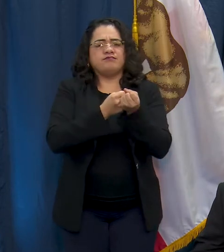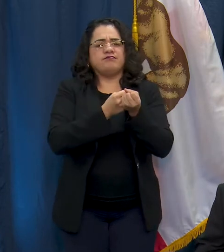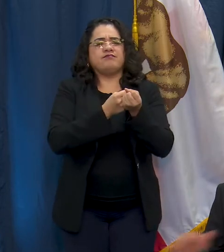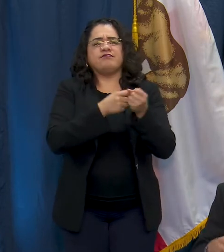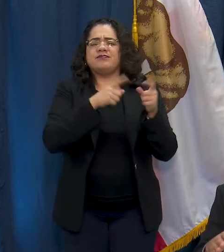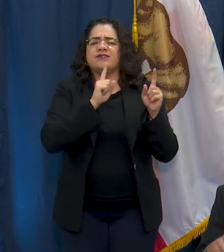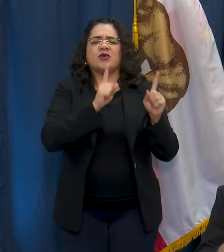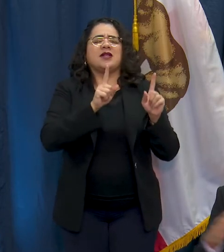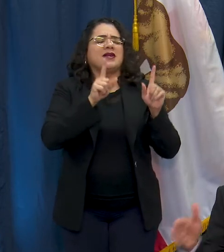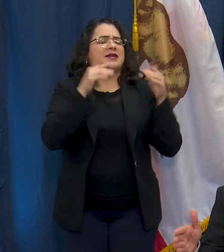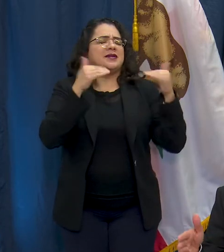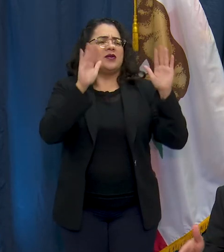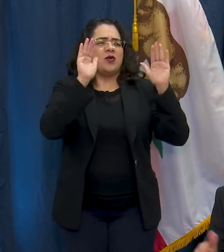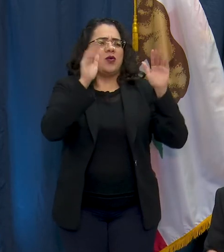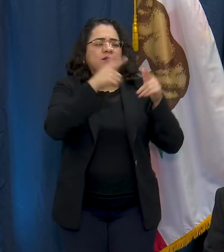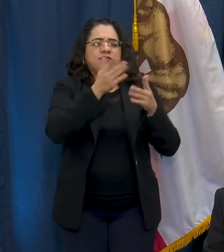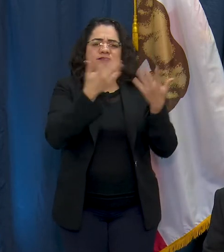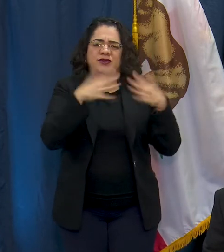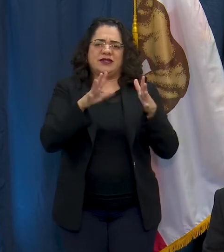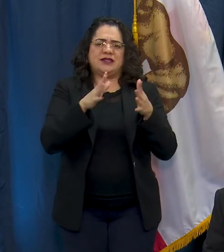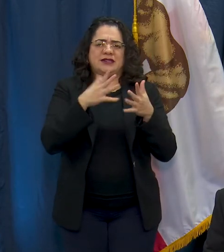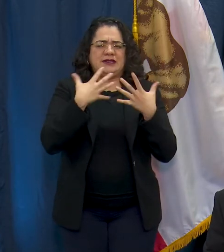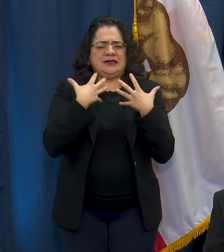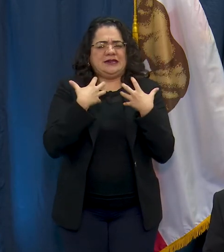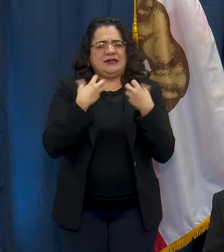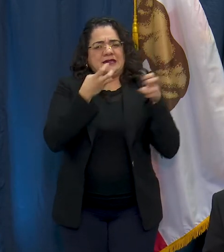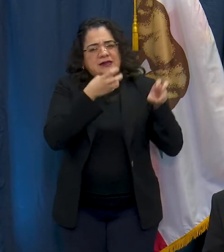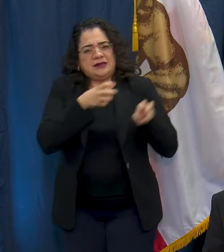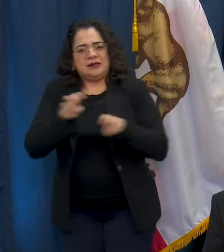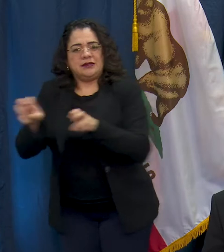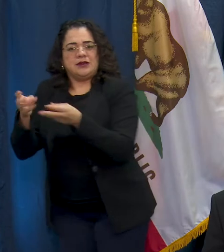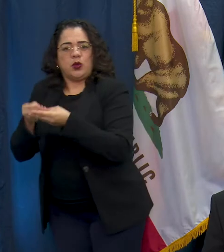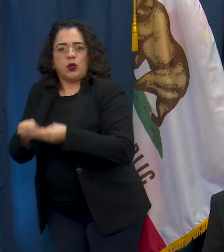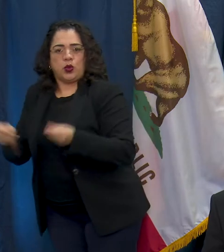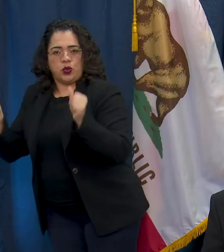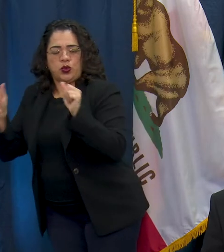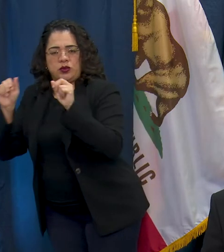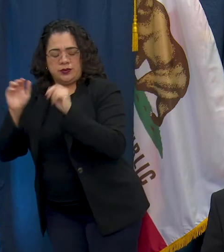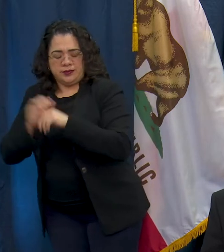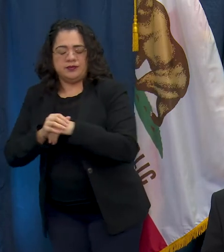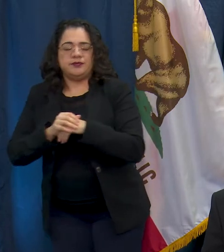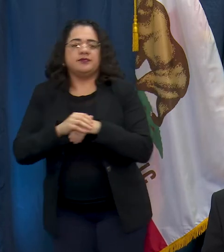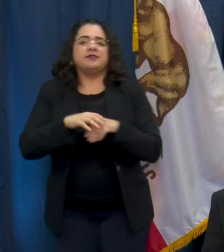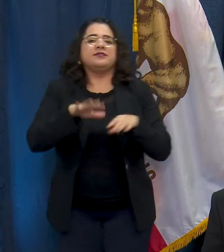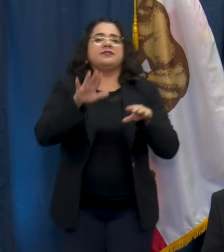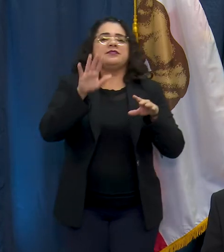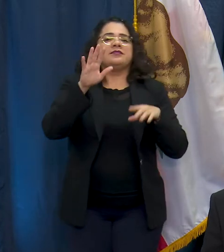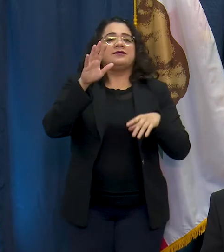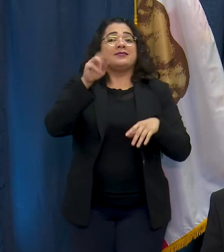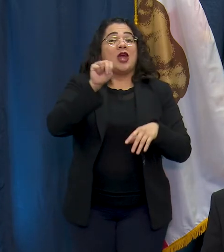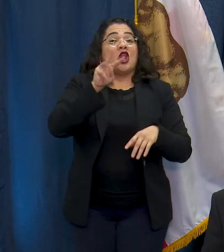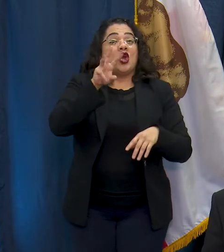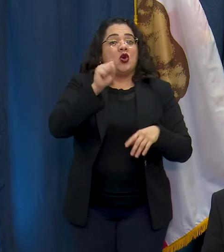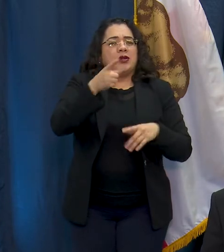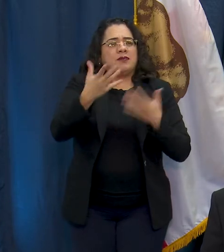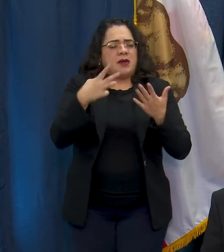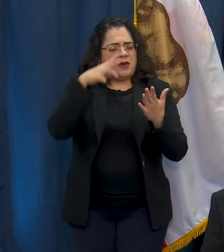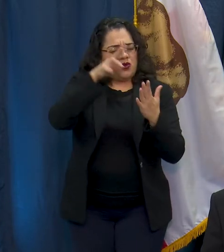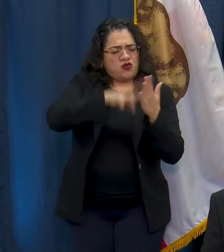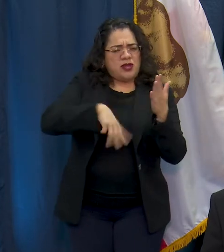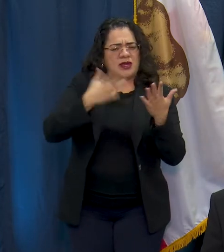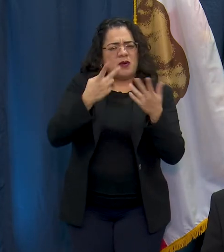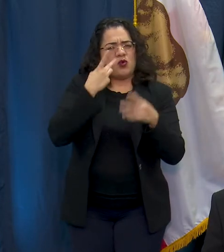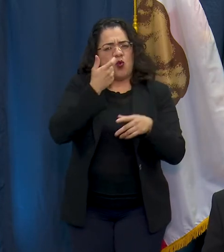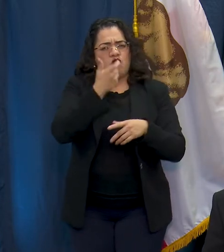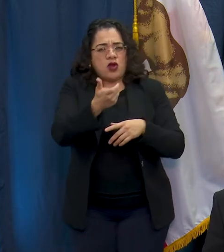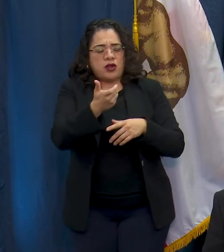that is the overall number of where we're at. You've probably read or seen in the news and we talked a little